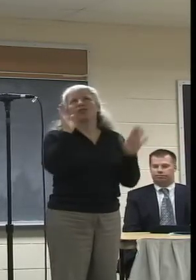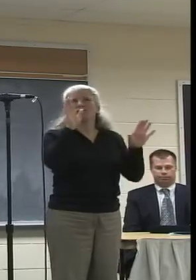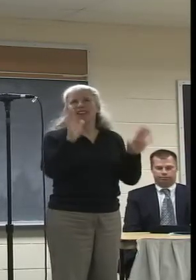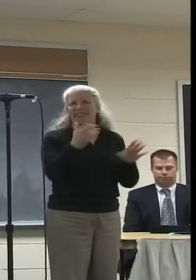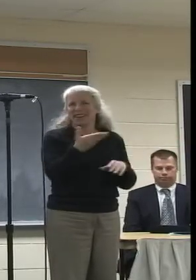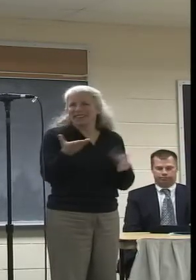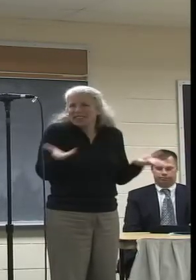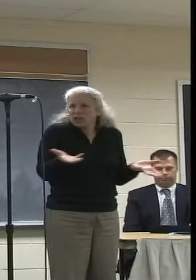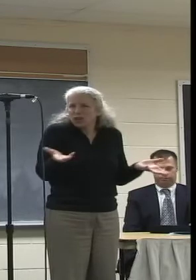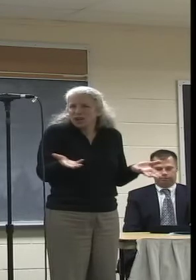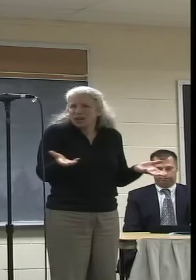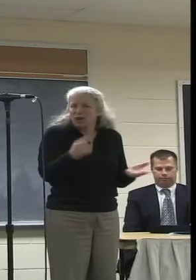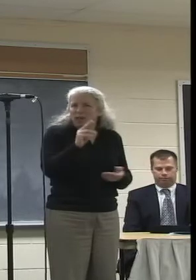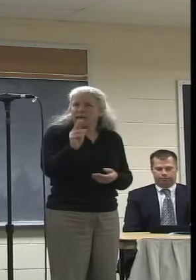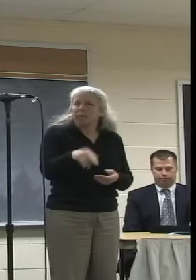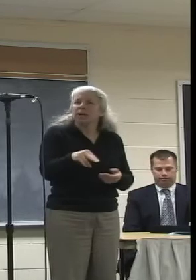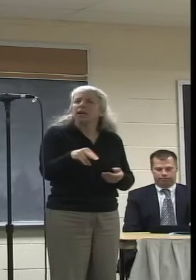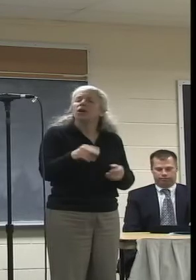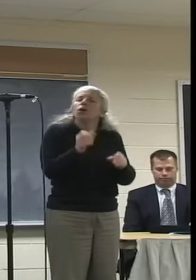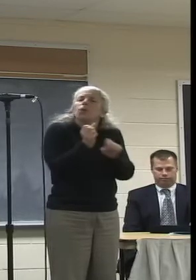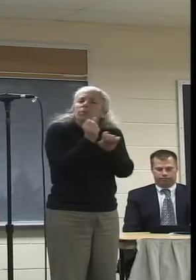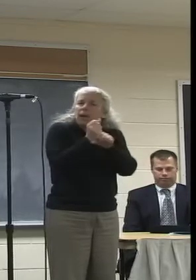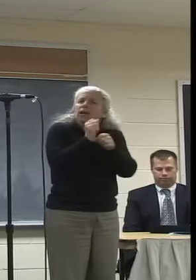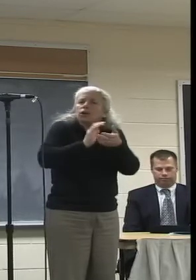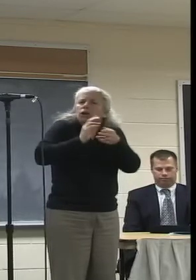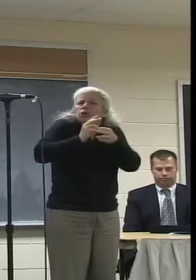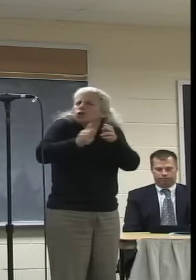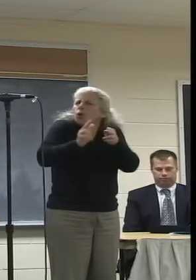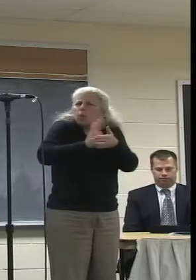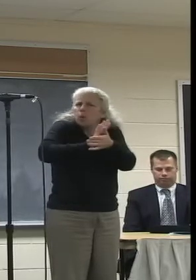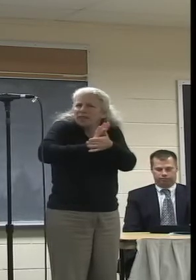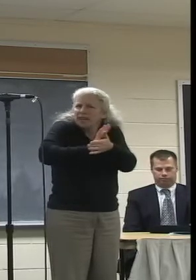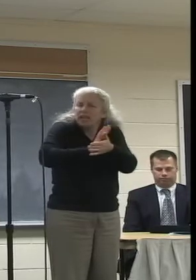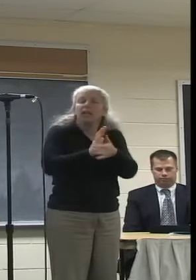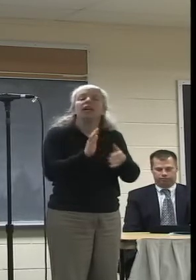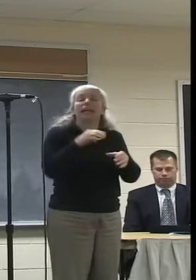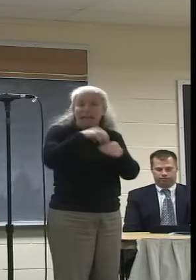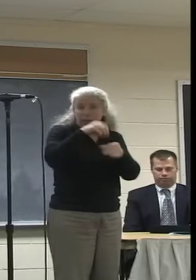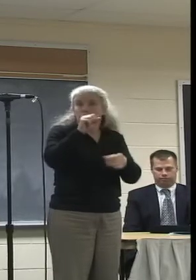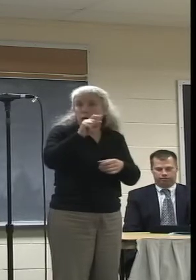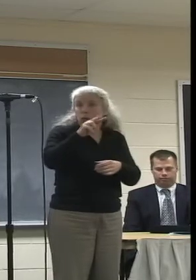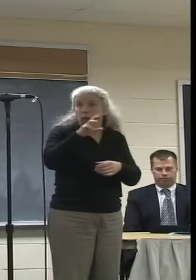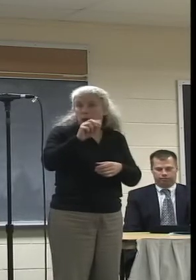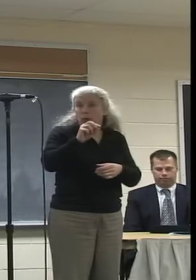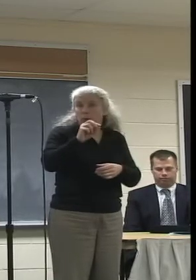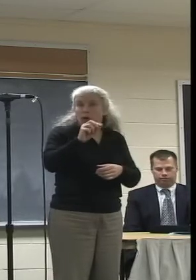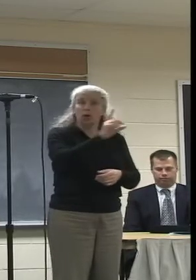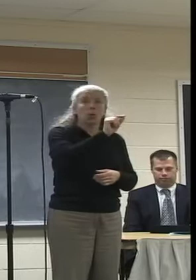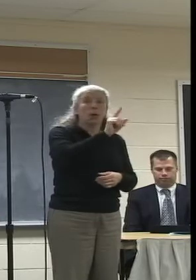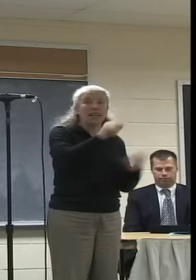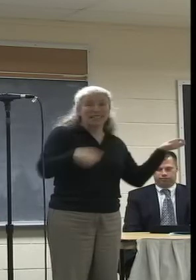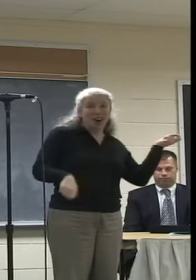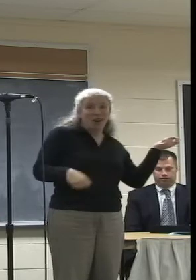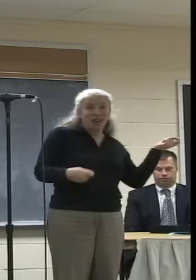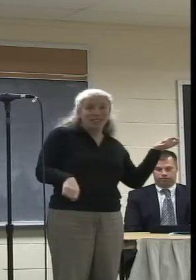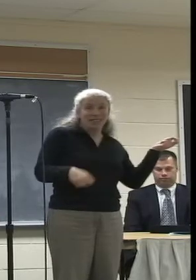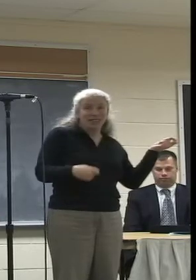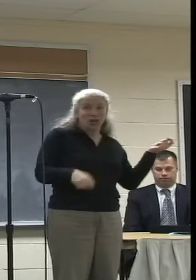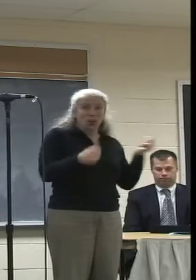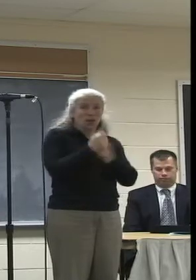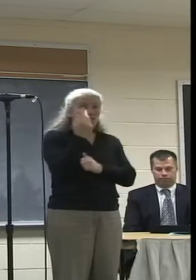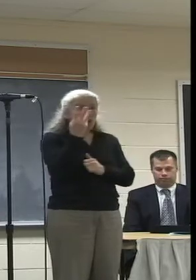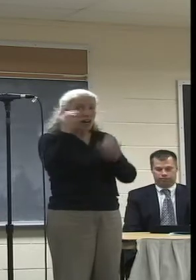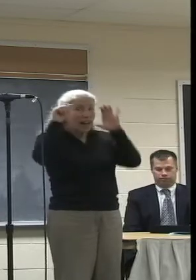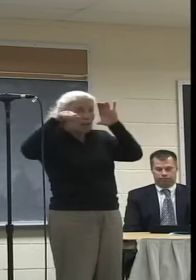We shot in the studio at NCTV, 20 guitars wailing away with four cameras